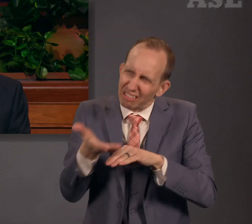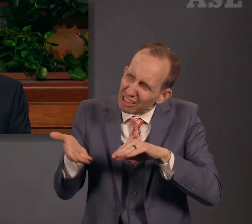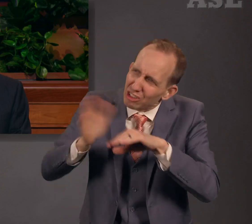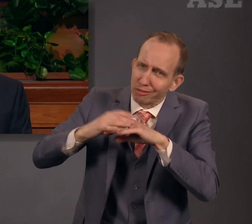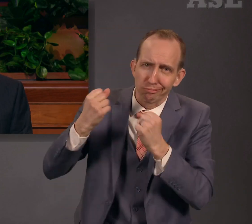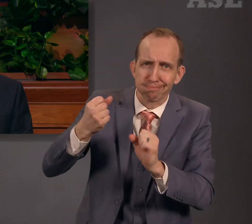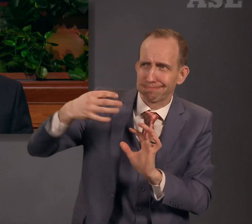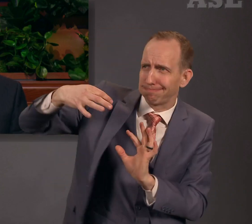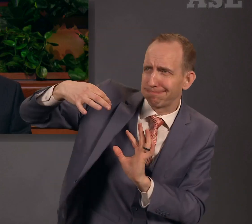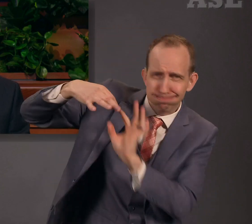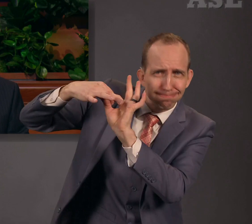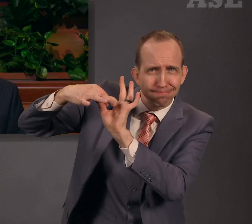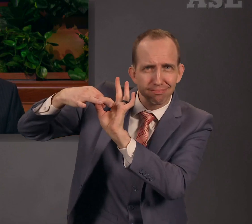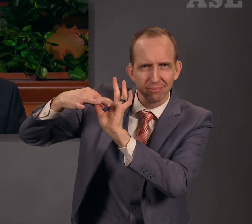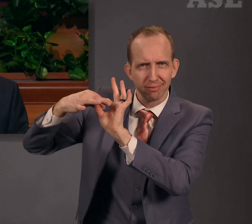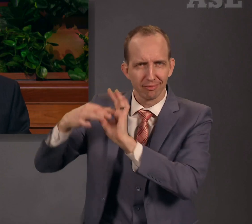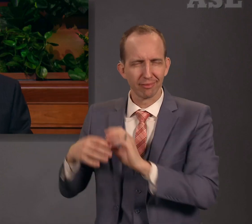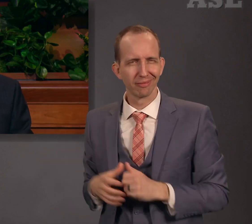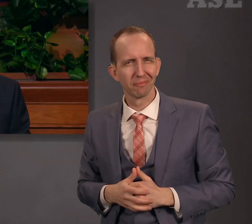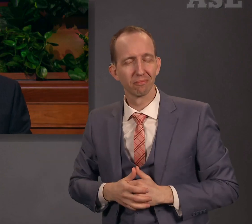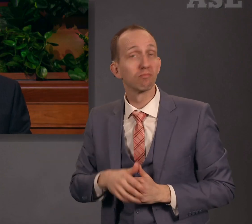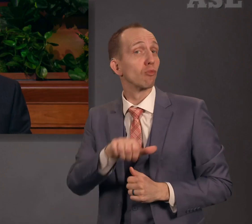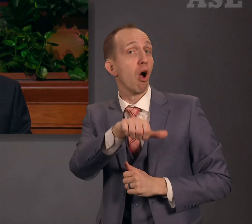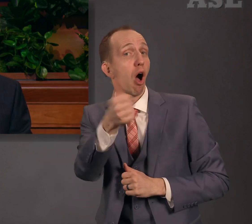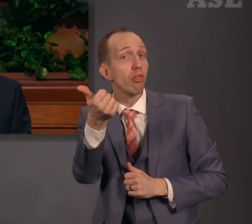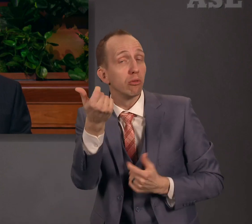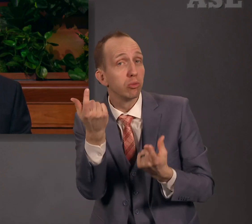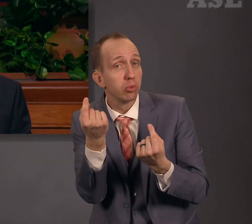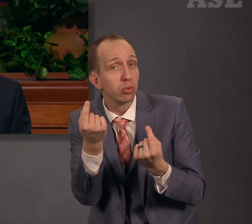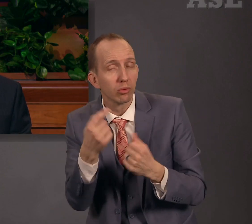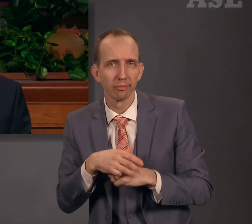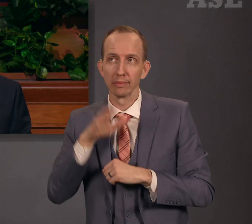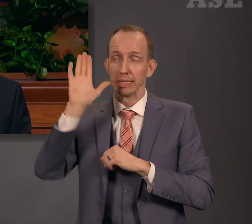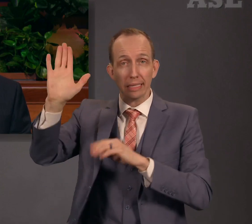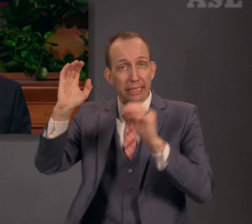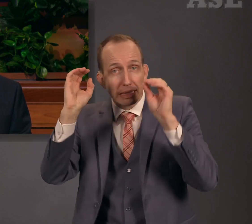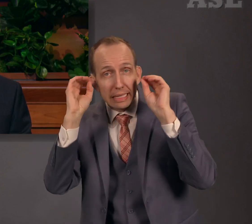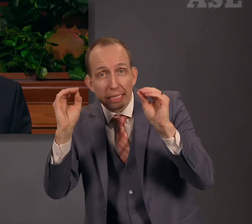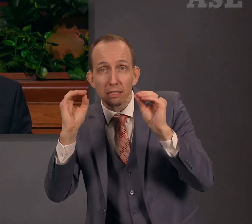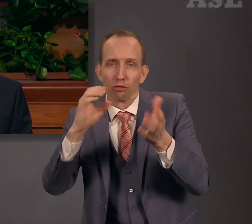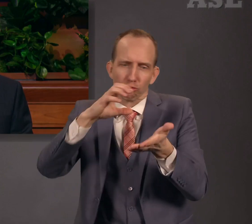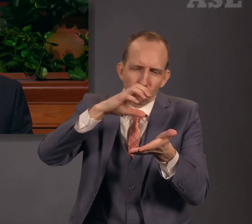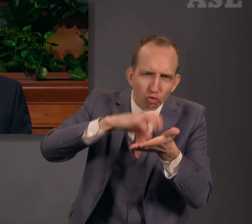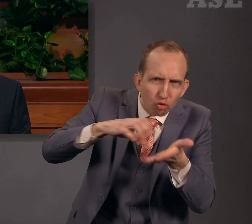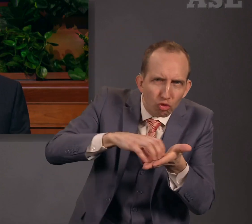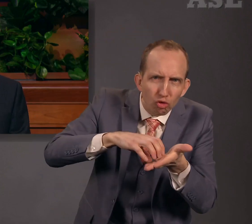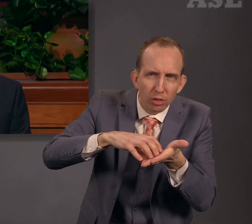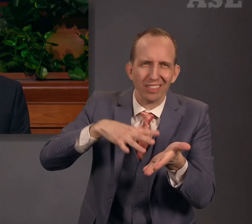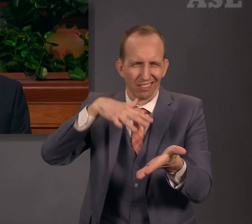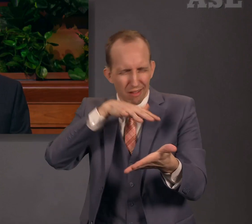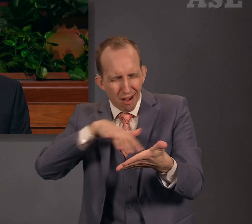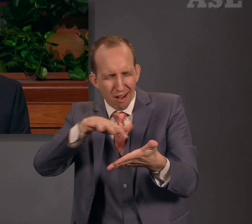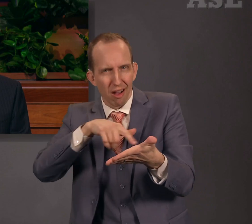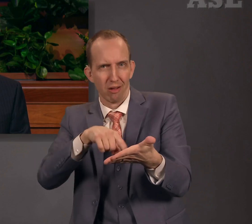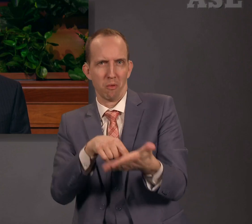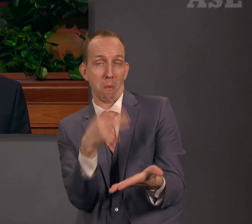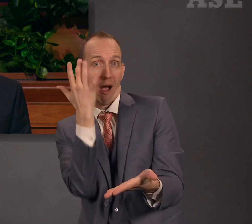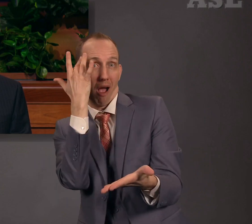We abide in Him by truly feasting upon the words of Christ. The Savior's doctrine draws us